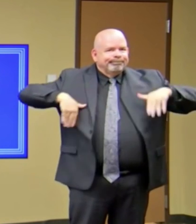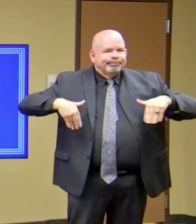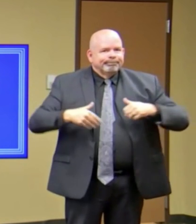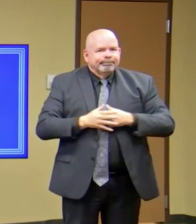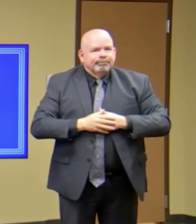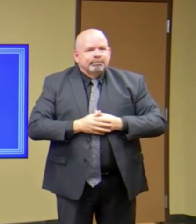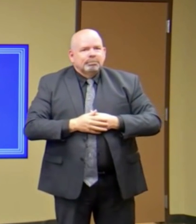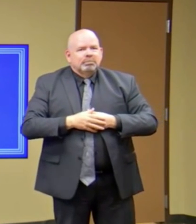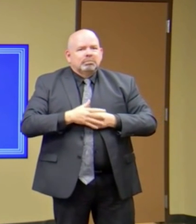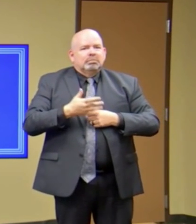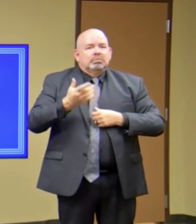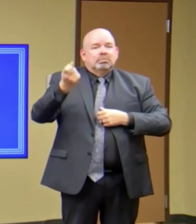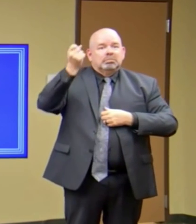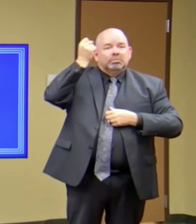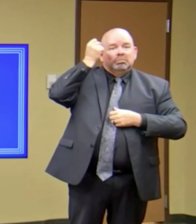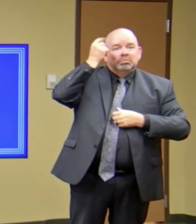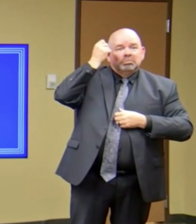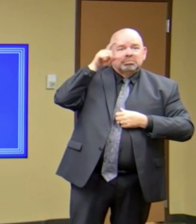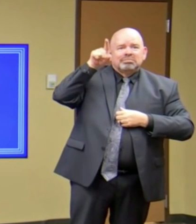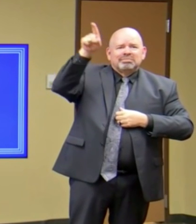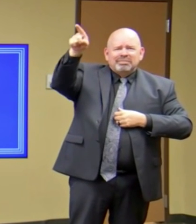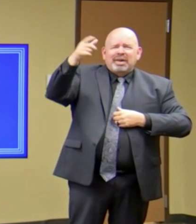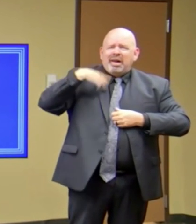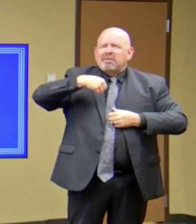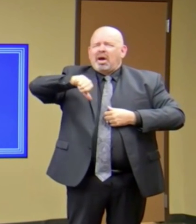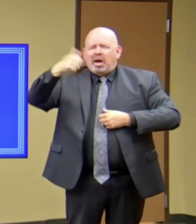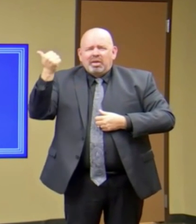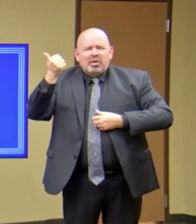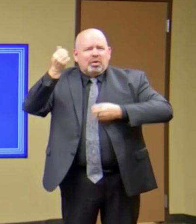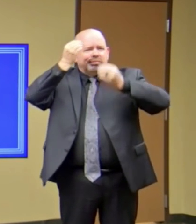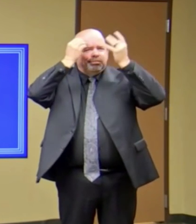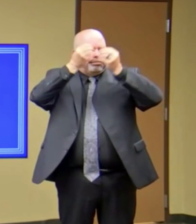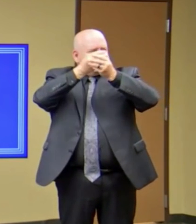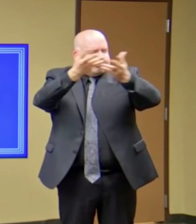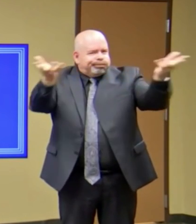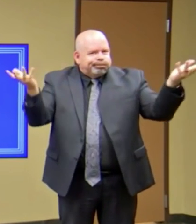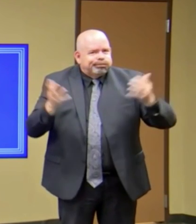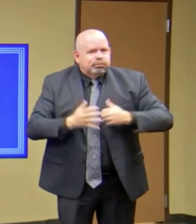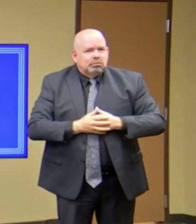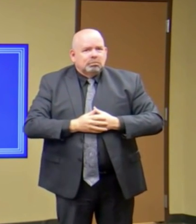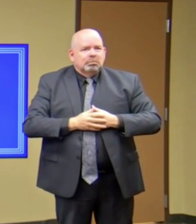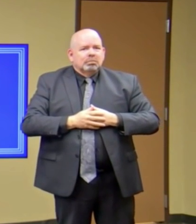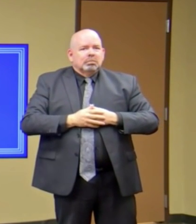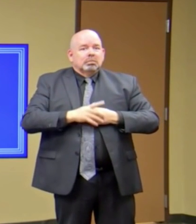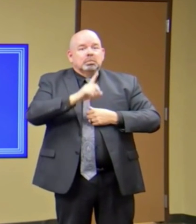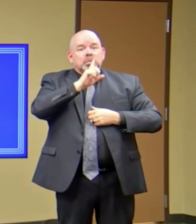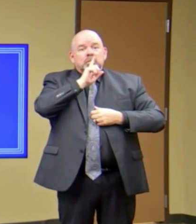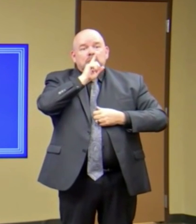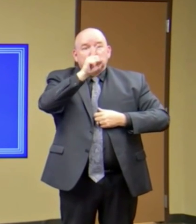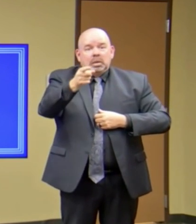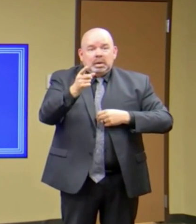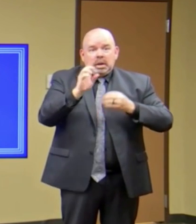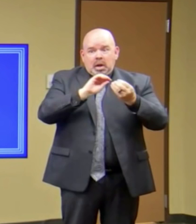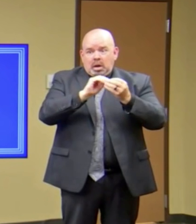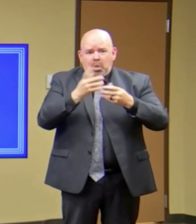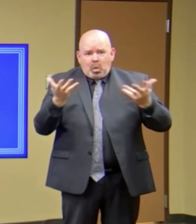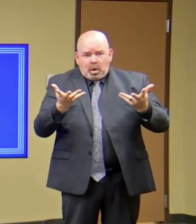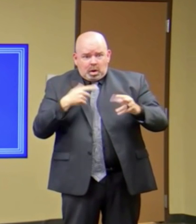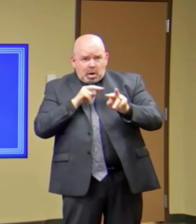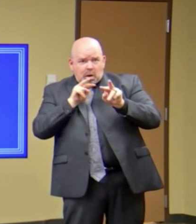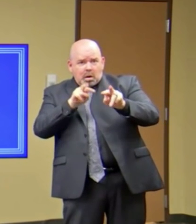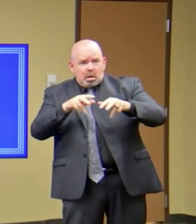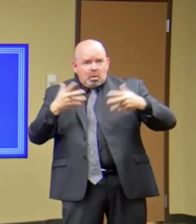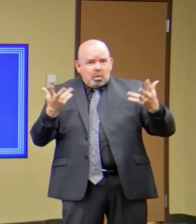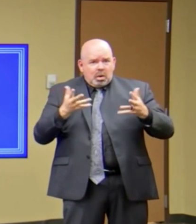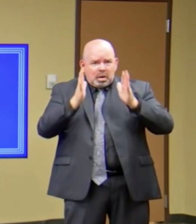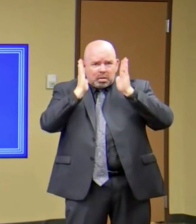And so, where we are is, depending on whose numbers you look at, we either have one-fourth as many tests as